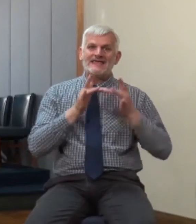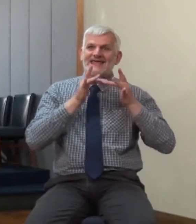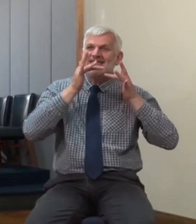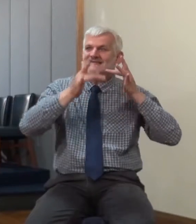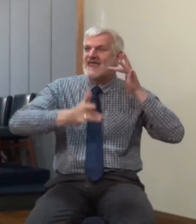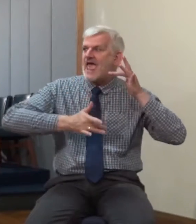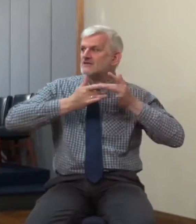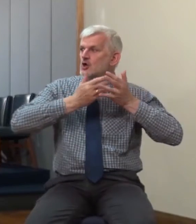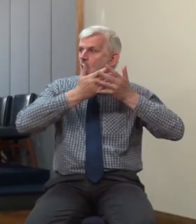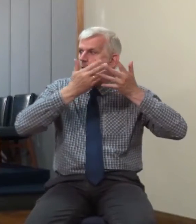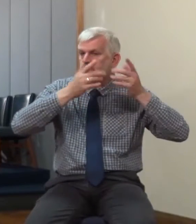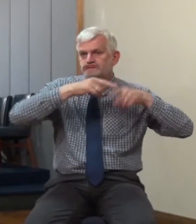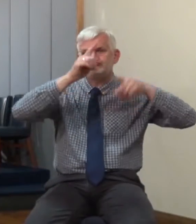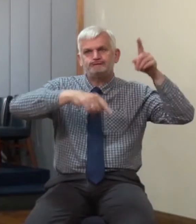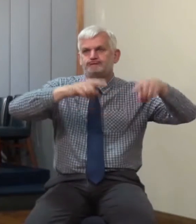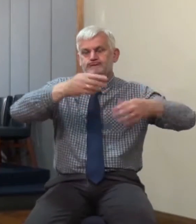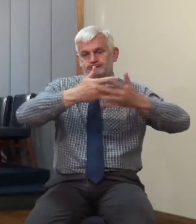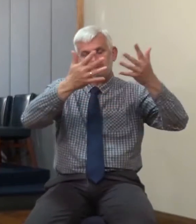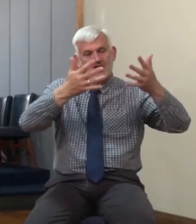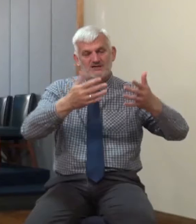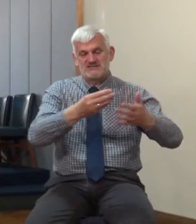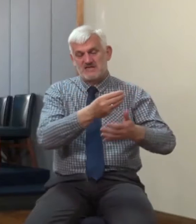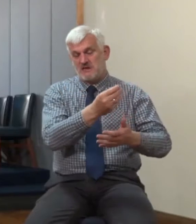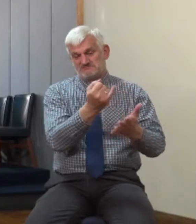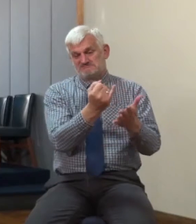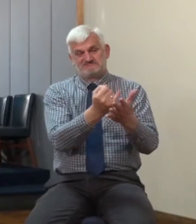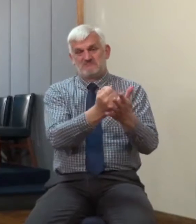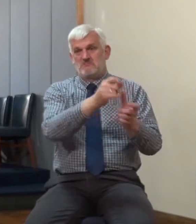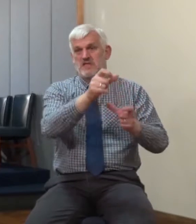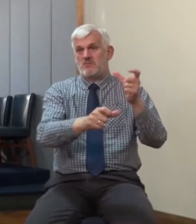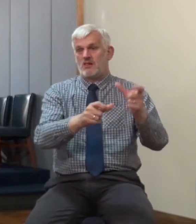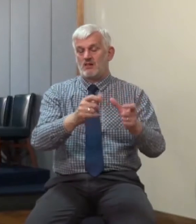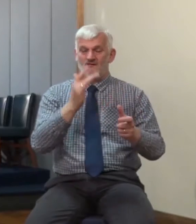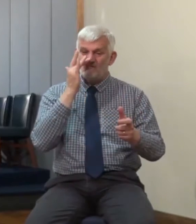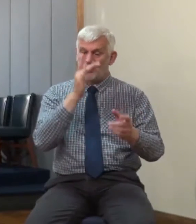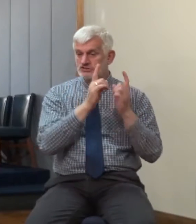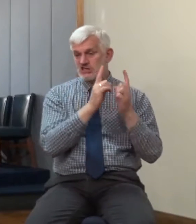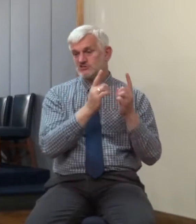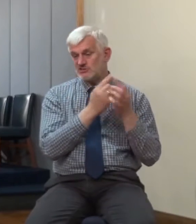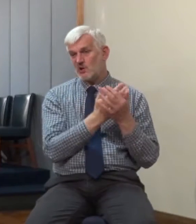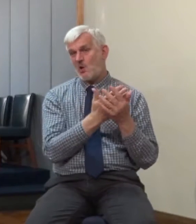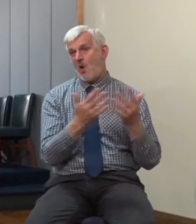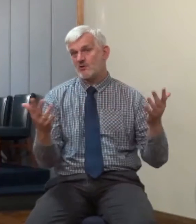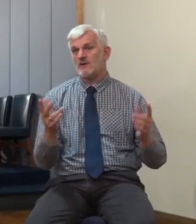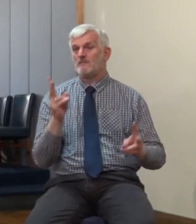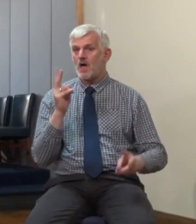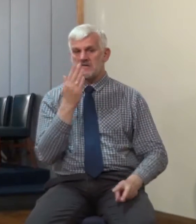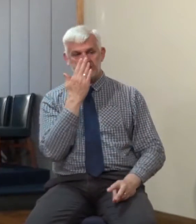crackpots or people who are absolute heretics or way out of the night and the little stars are following this,